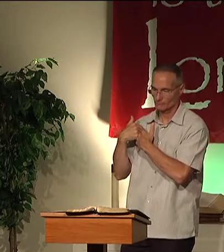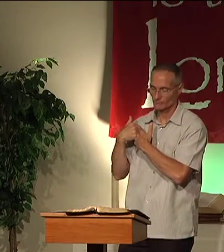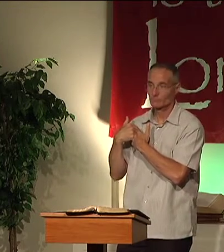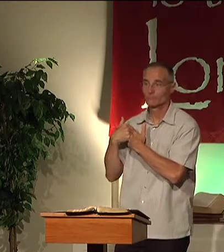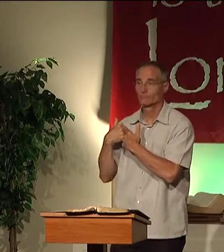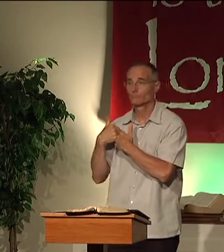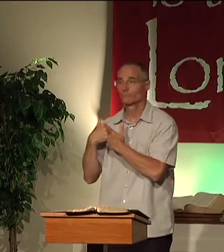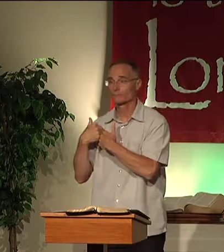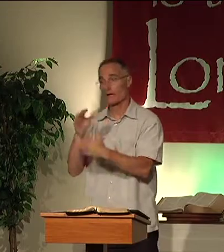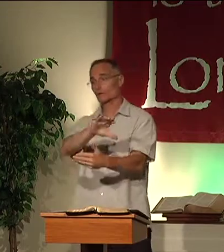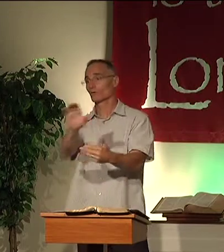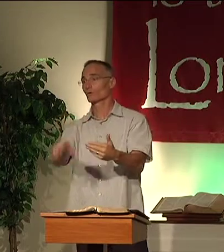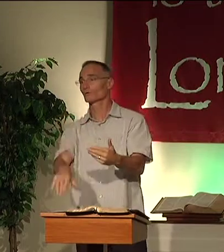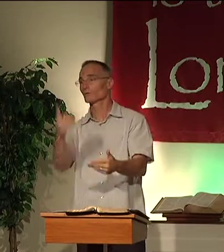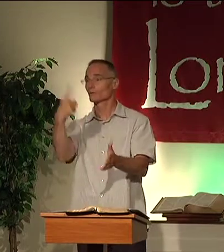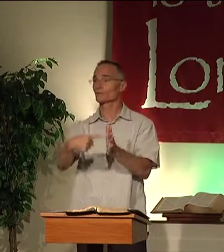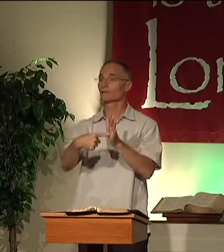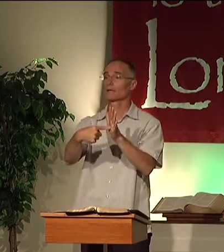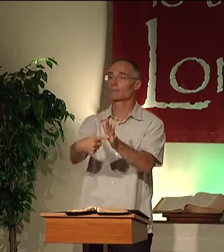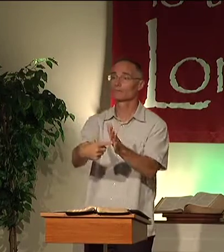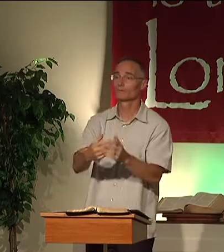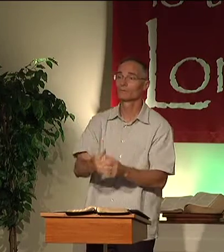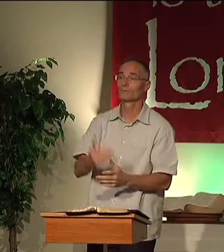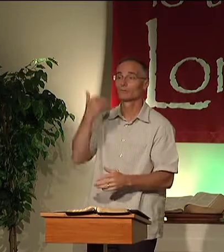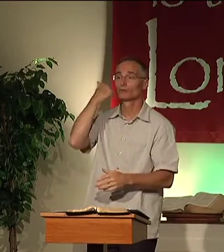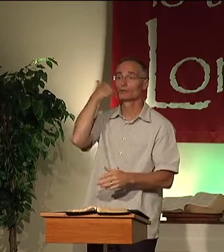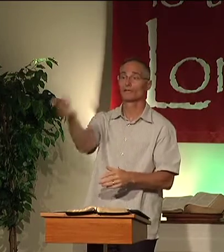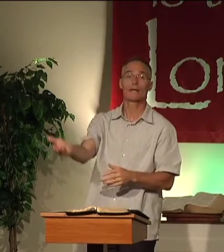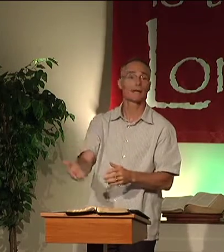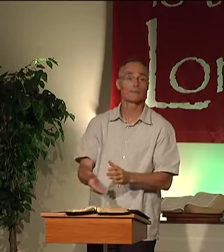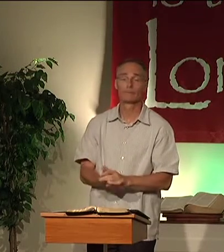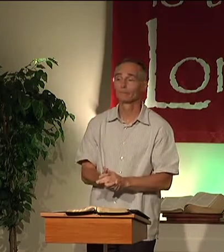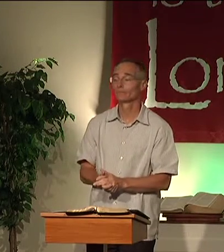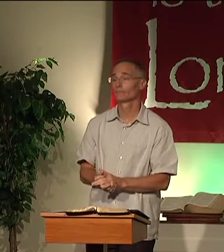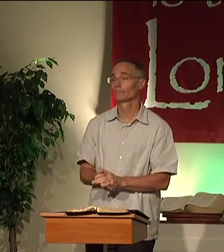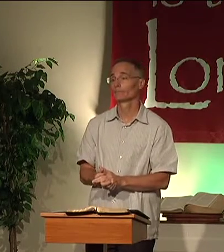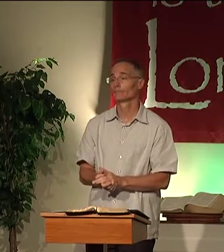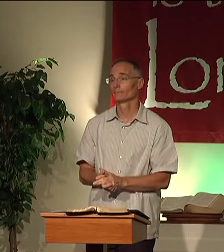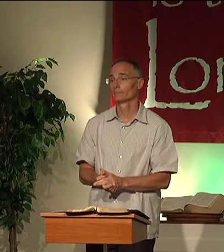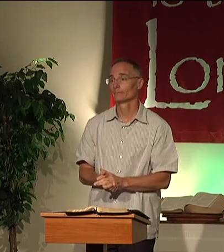carry. The consequences, for example, could be shame.